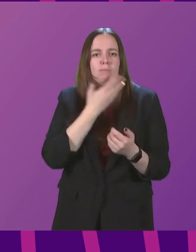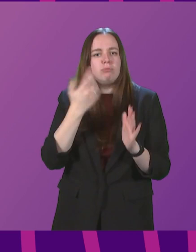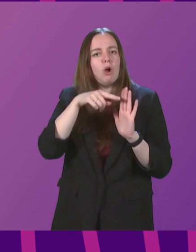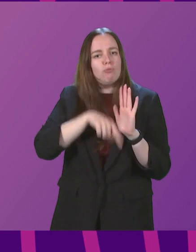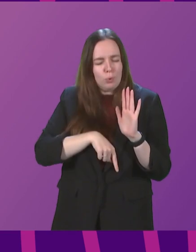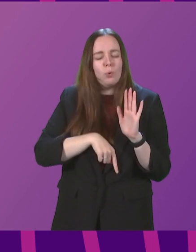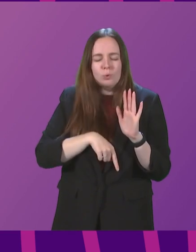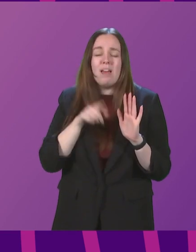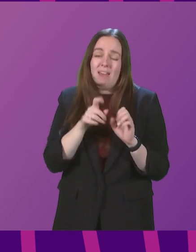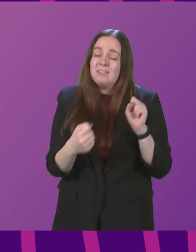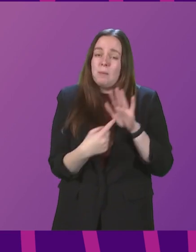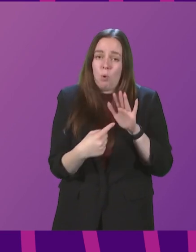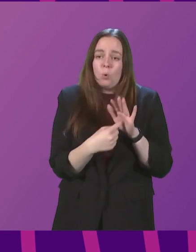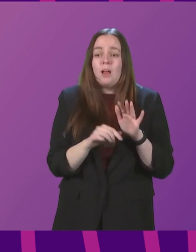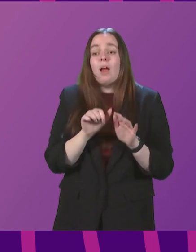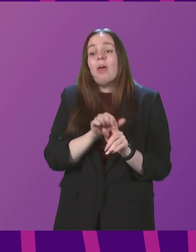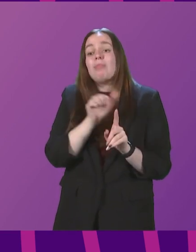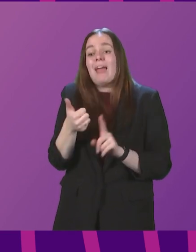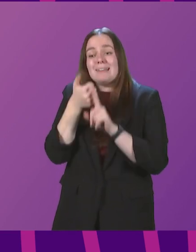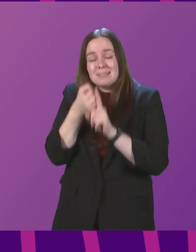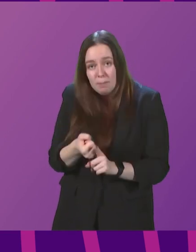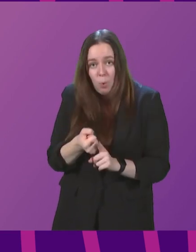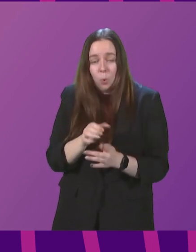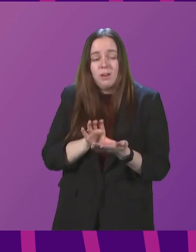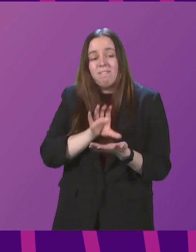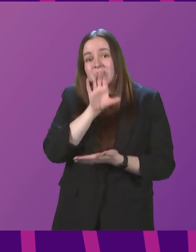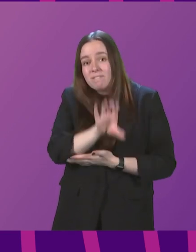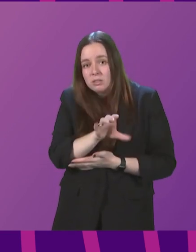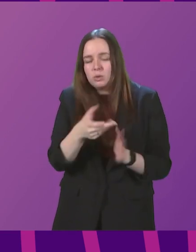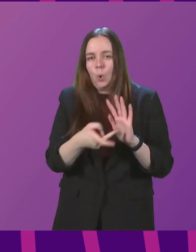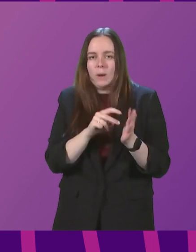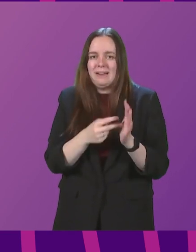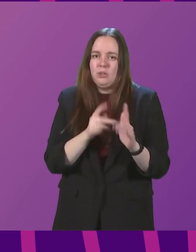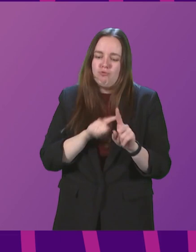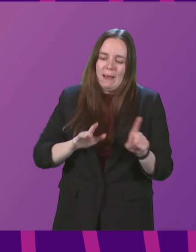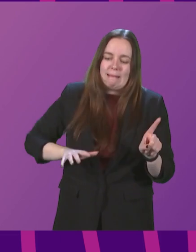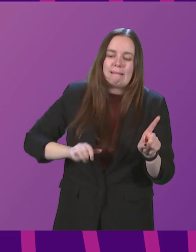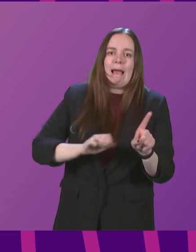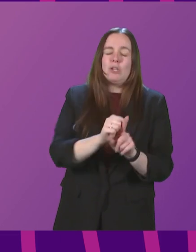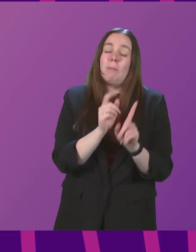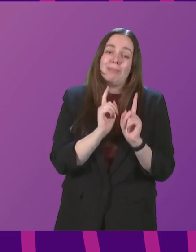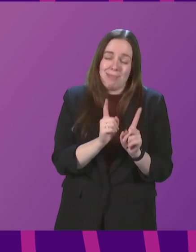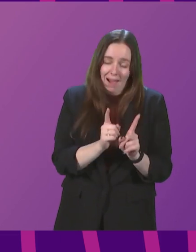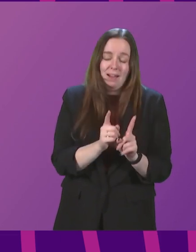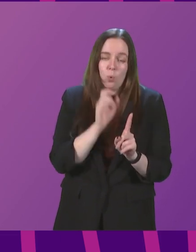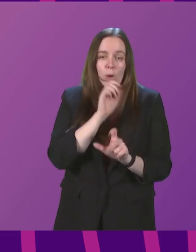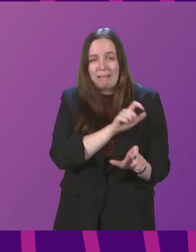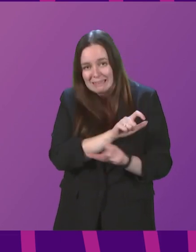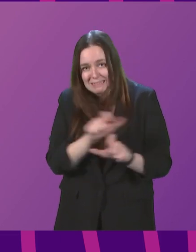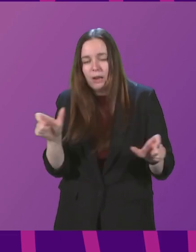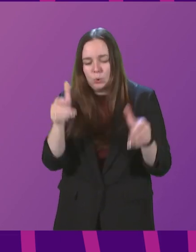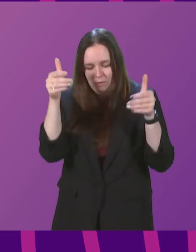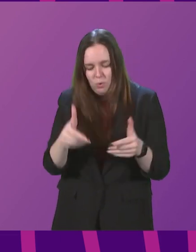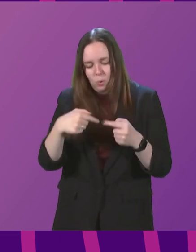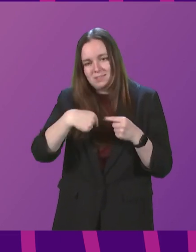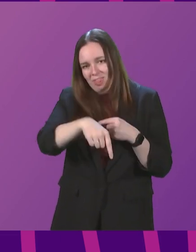is a key part of that. then supporting and funding organisations to catch up on the backlog is work that we will continue to have our focus